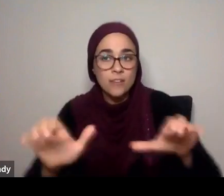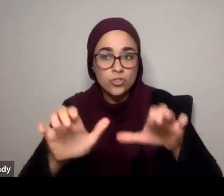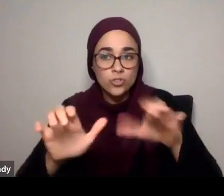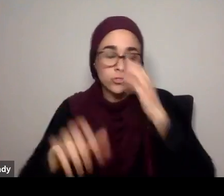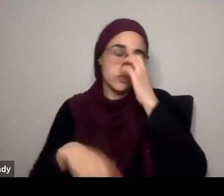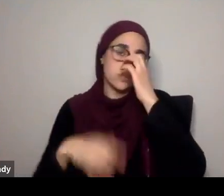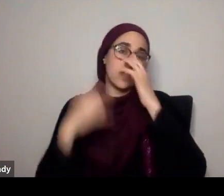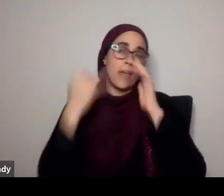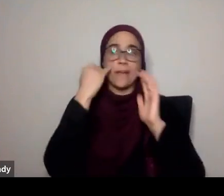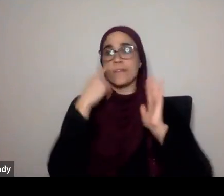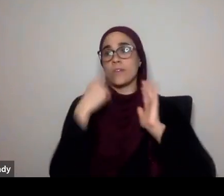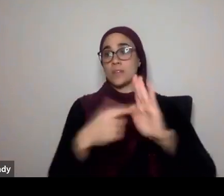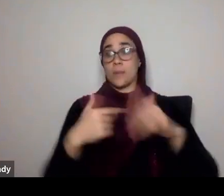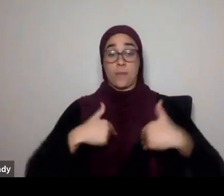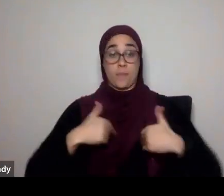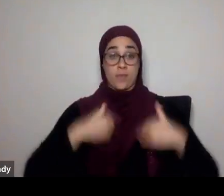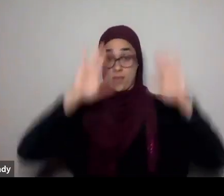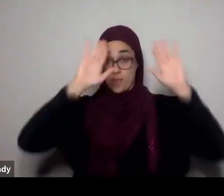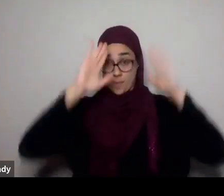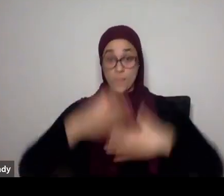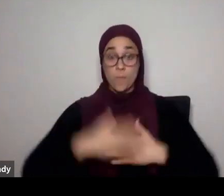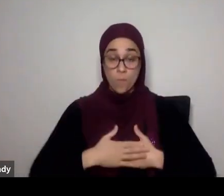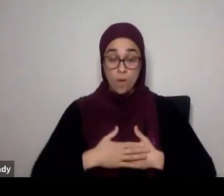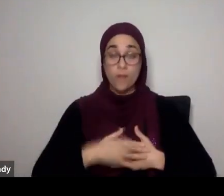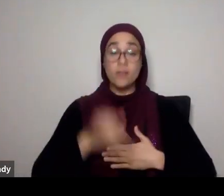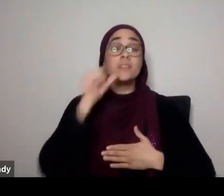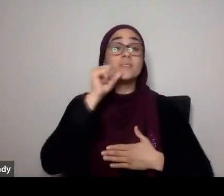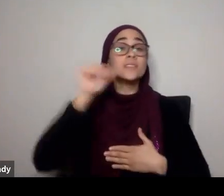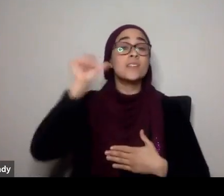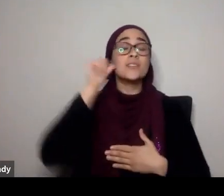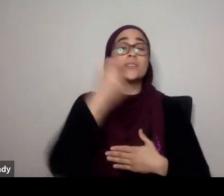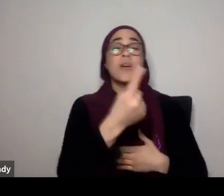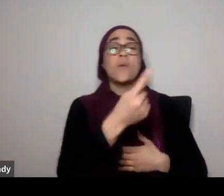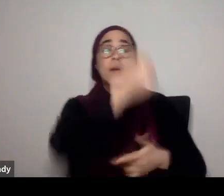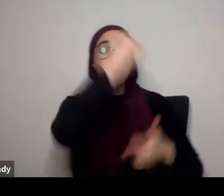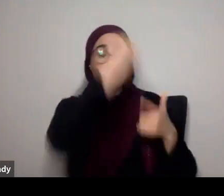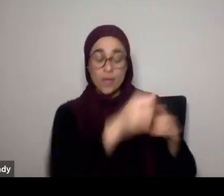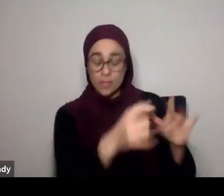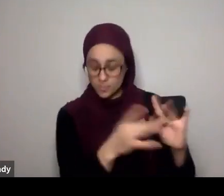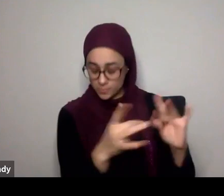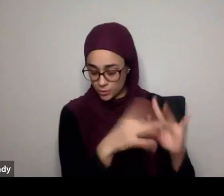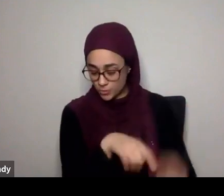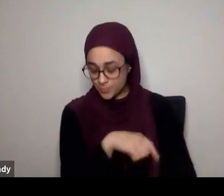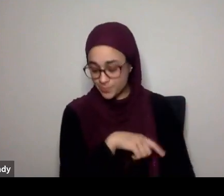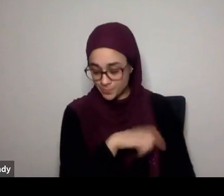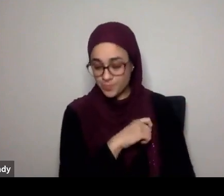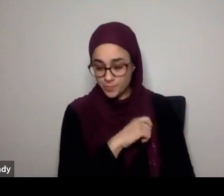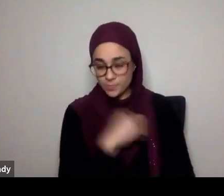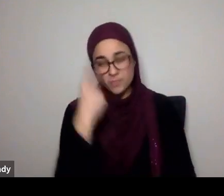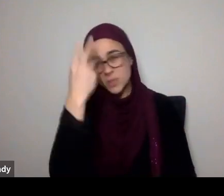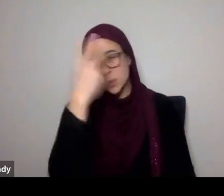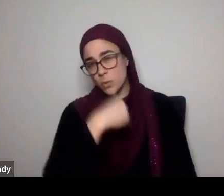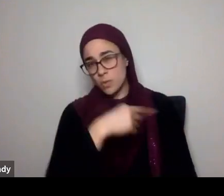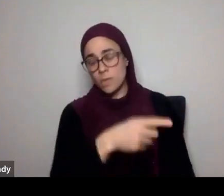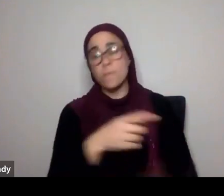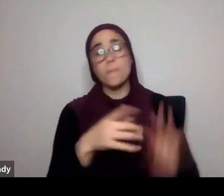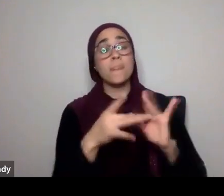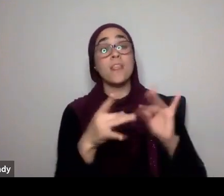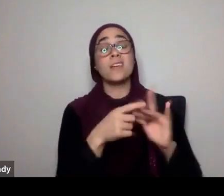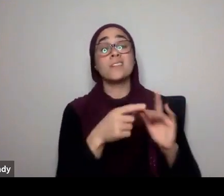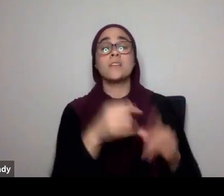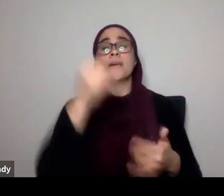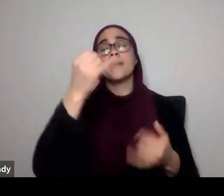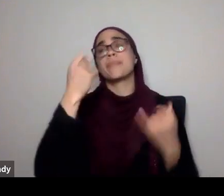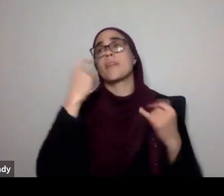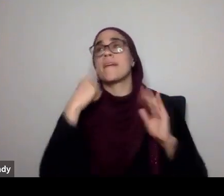yesterday we heard this beautiful reminder from one of our brothers. He says, imagine that you are an engineer.